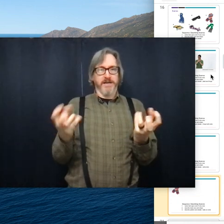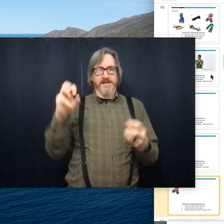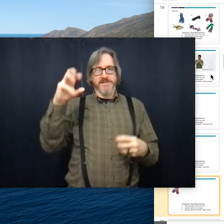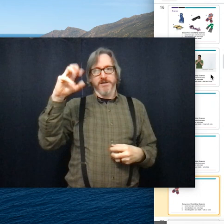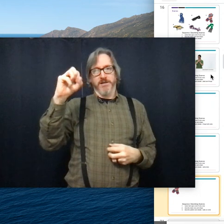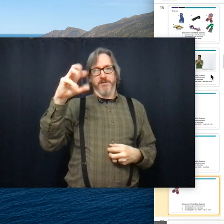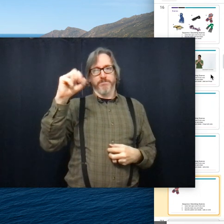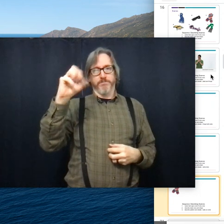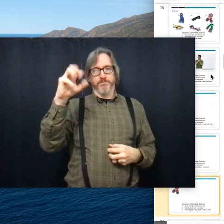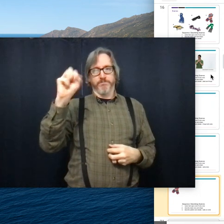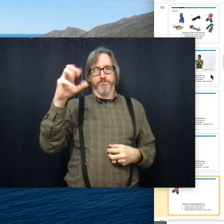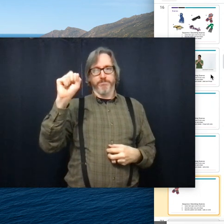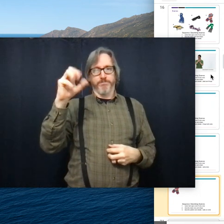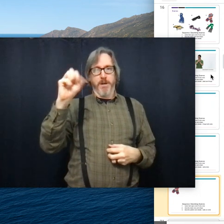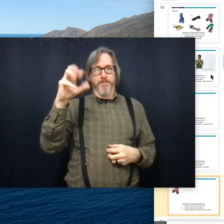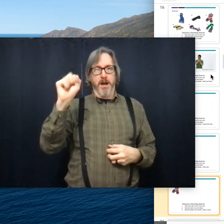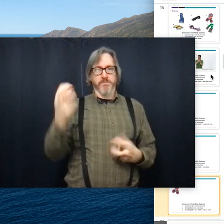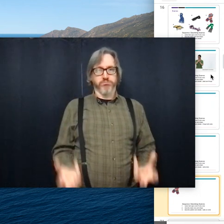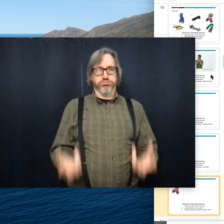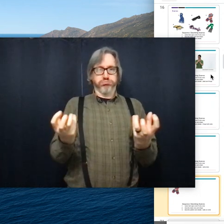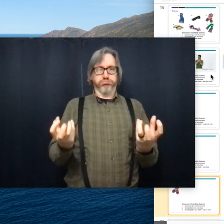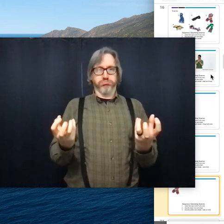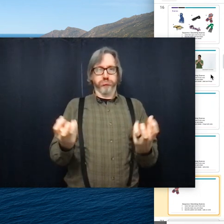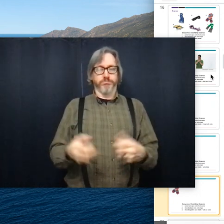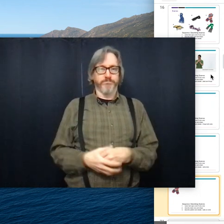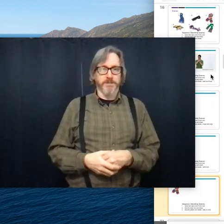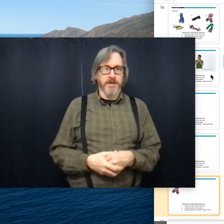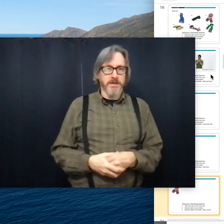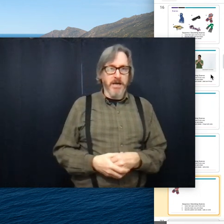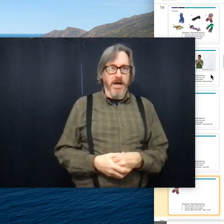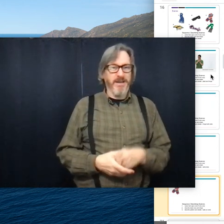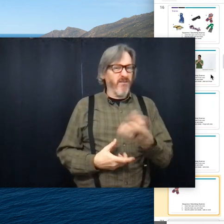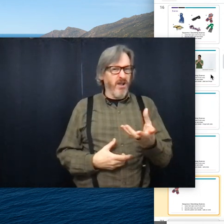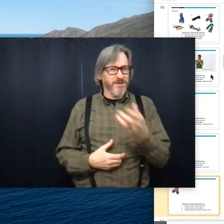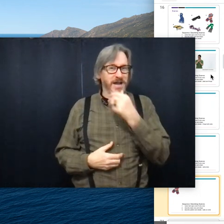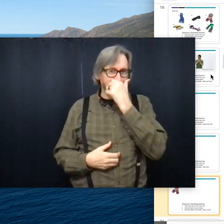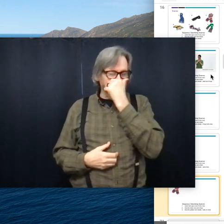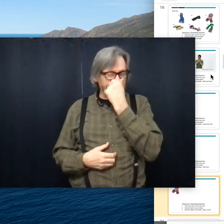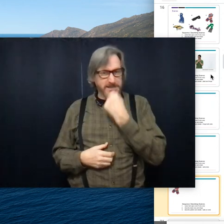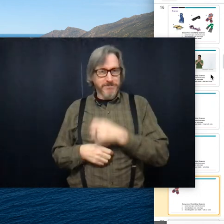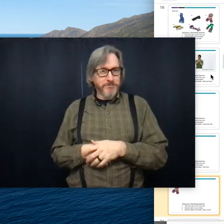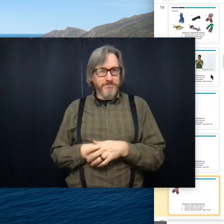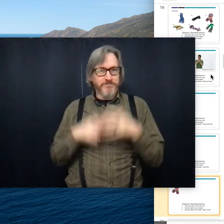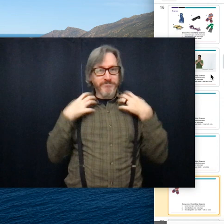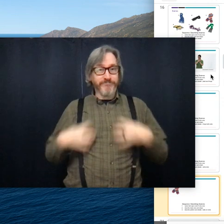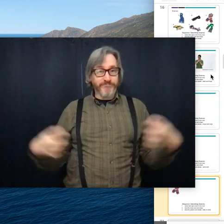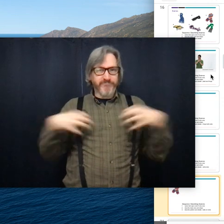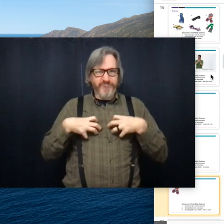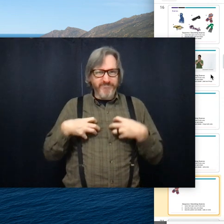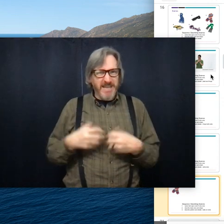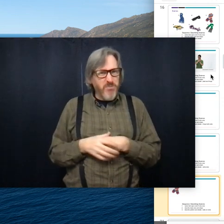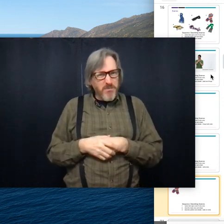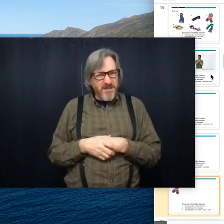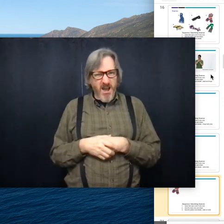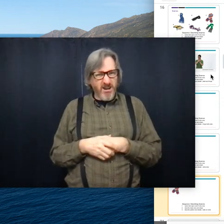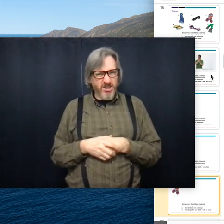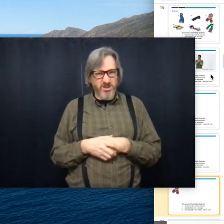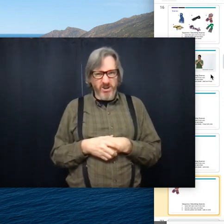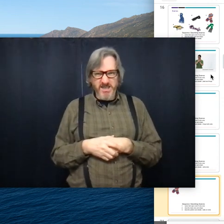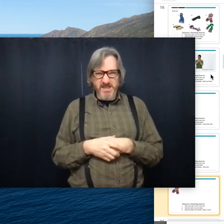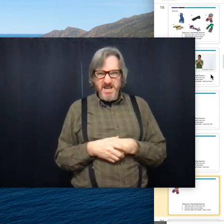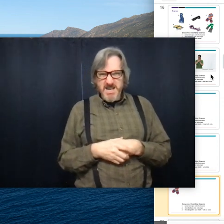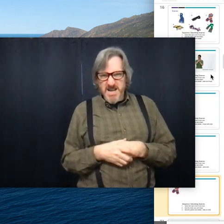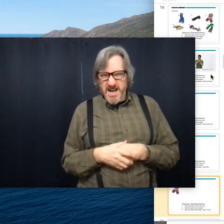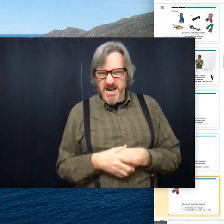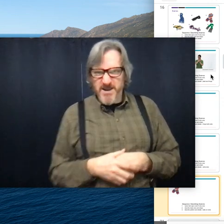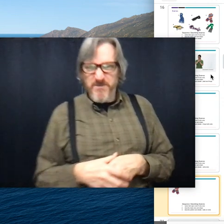It has the little pom poms. Uh, be careful how you sign that because that's probably not a good